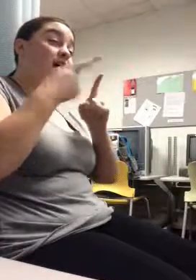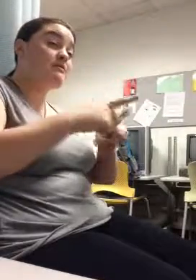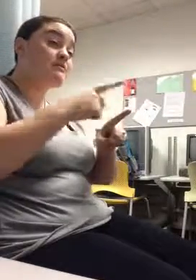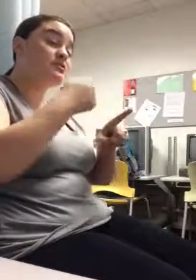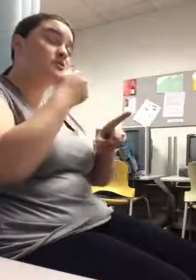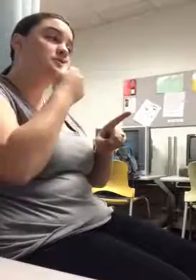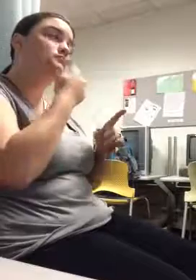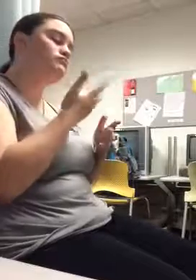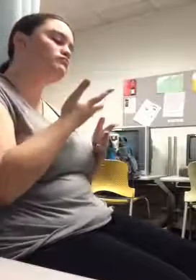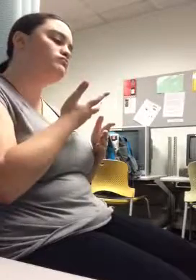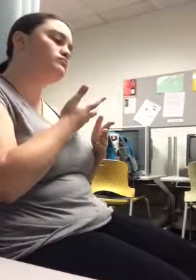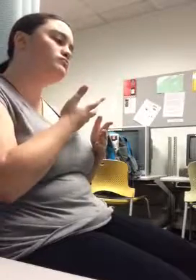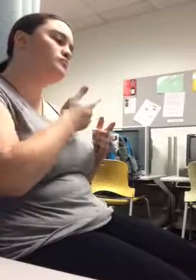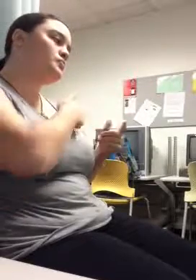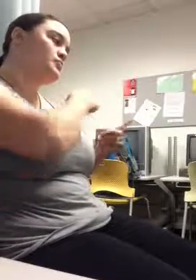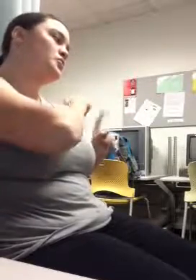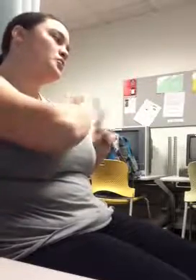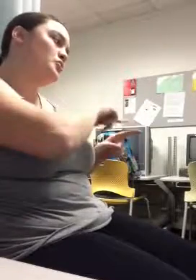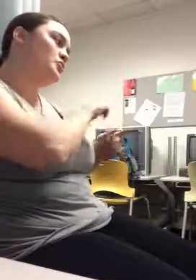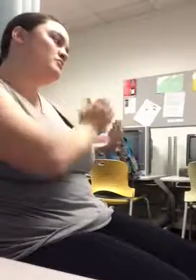river rafts on the ocean, I was a little nervous.